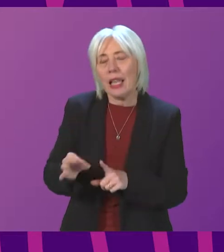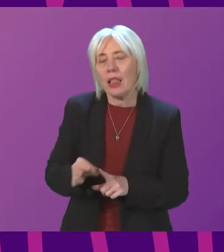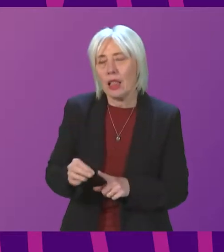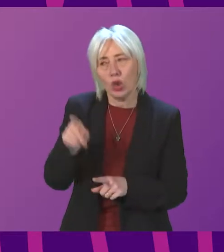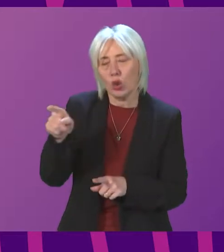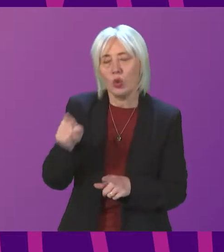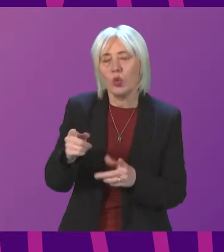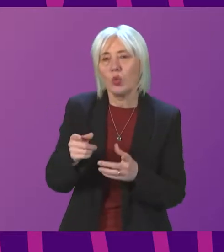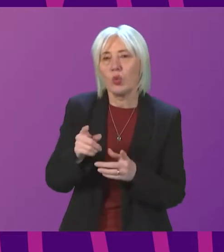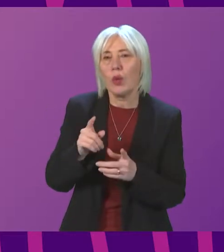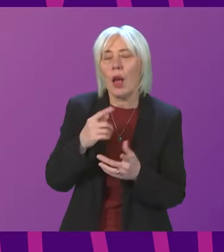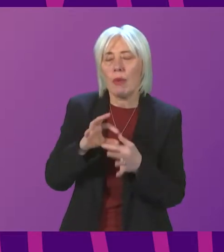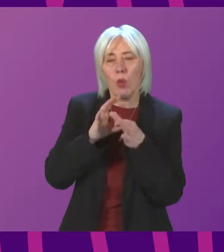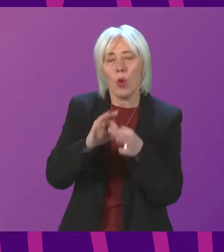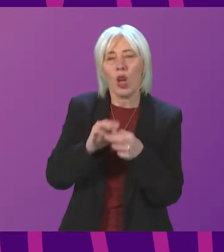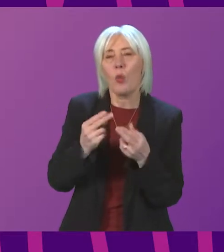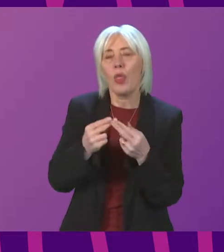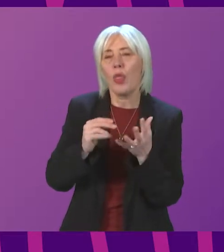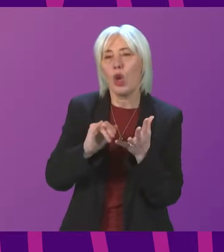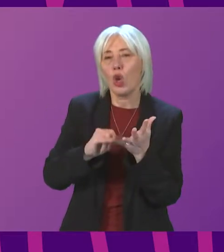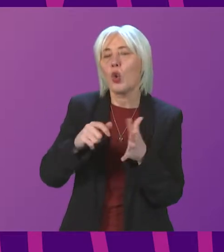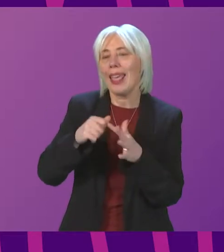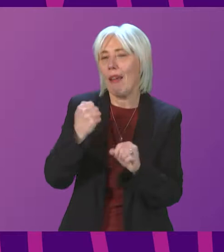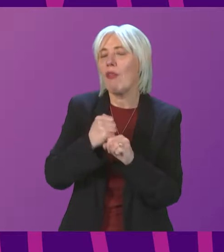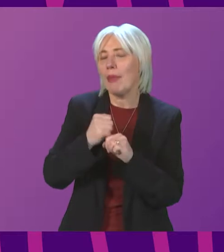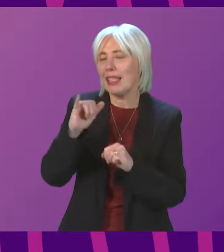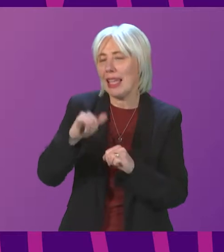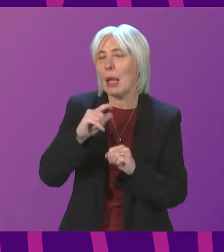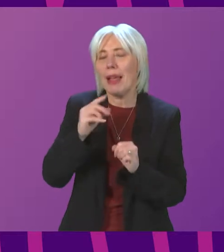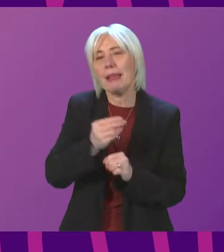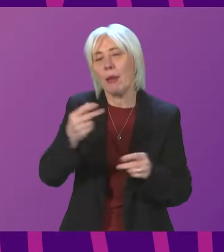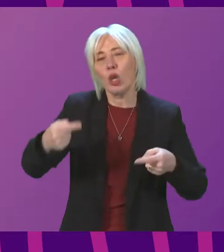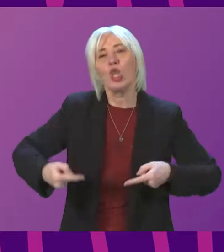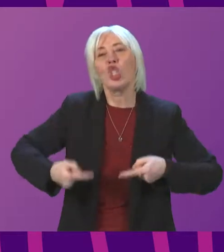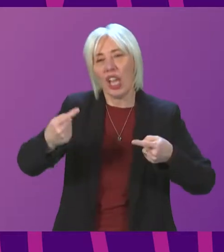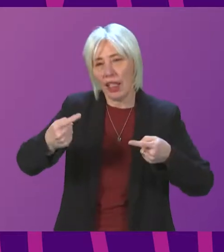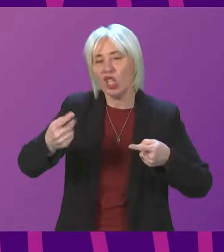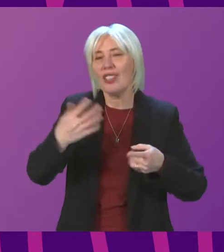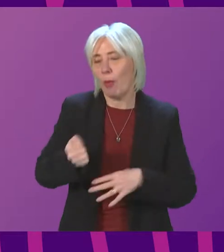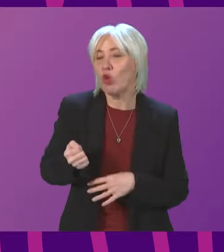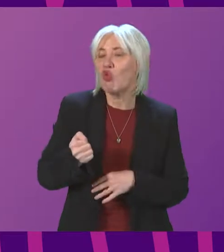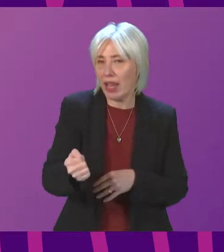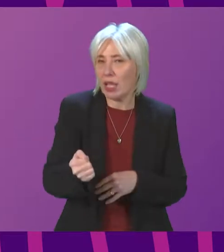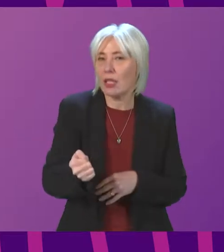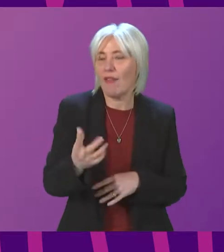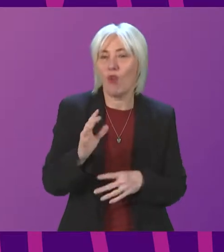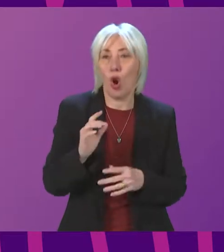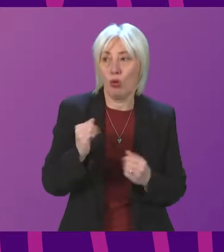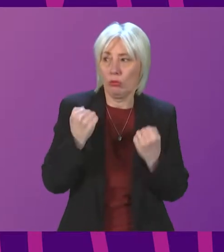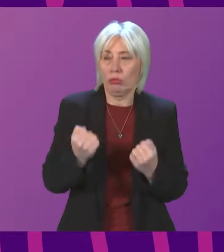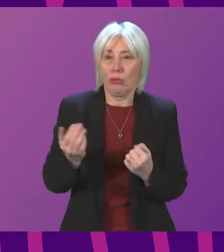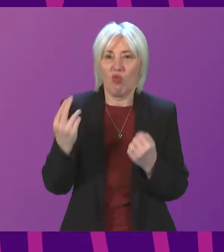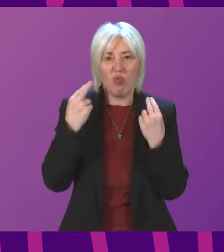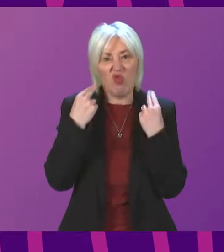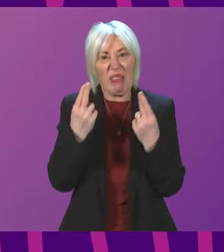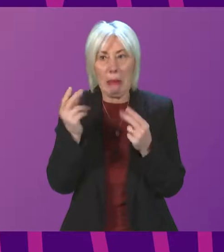been work ongoing with the UK Government on this matter. Can I reflect on some of the challenges perhaps experienced by the rail network in terms of resilience over the course